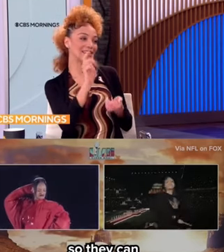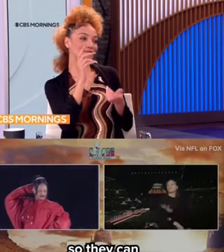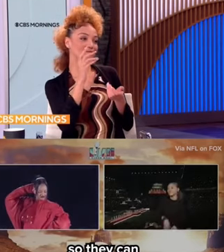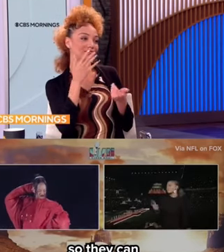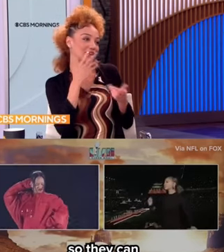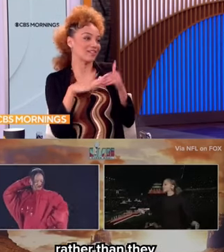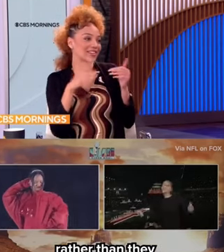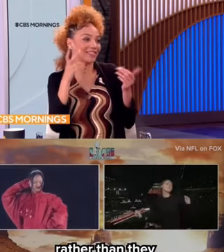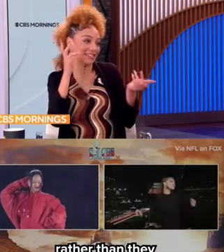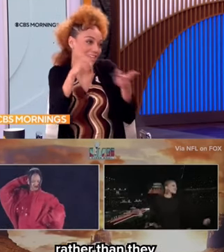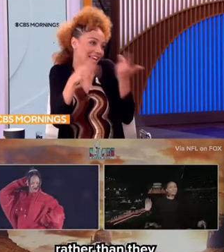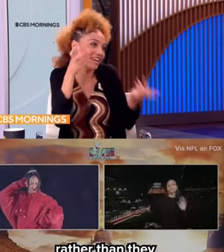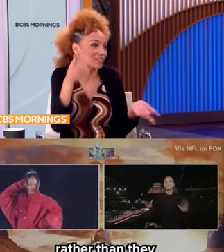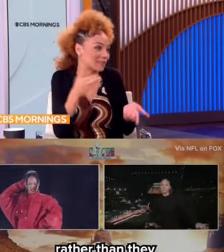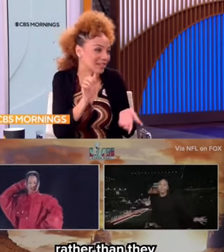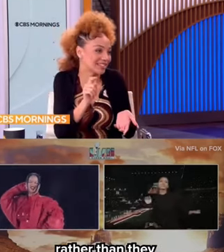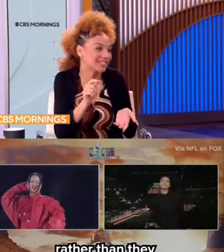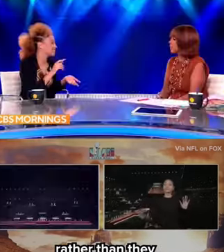the beat rather than they can hear the beat. beat. I I